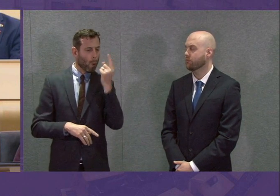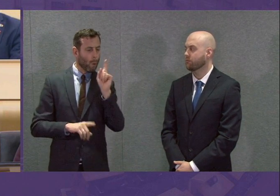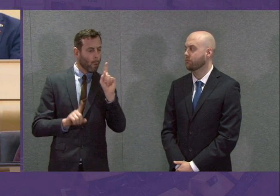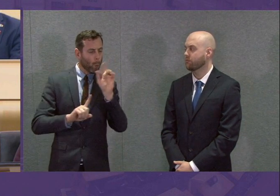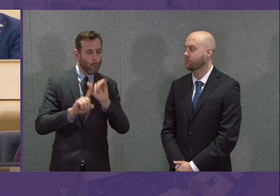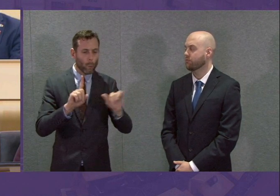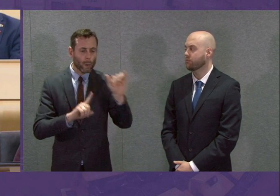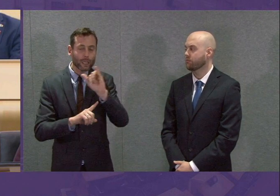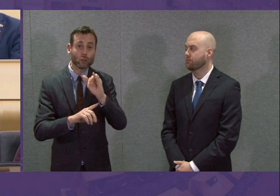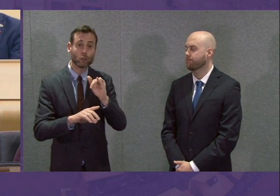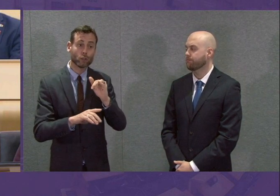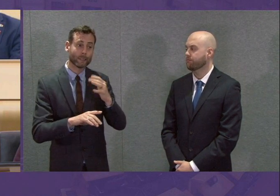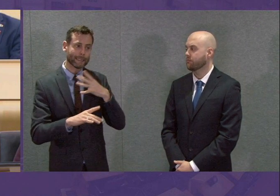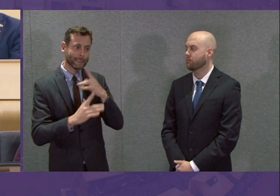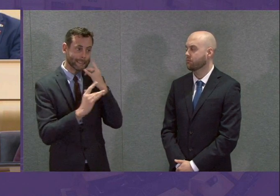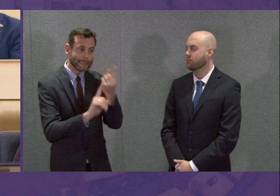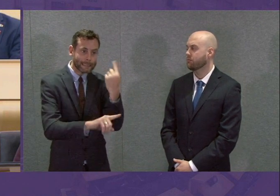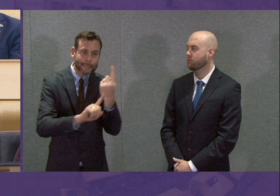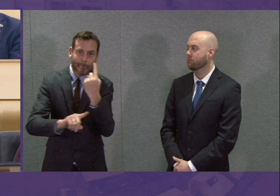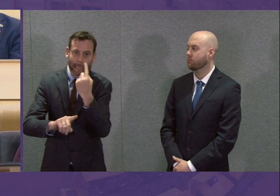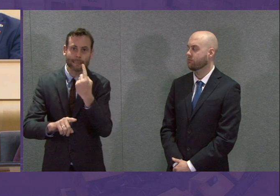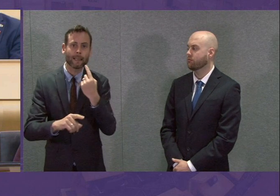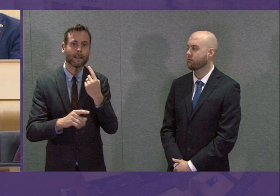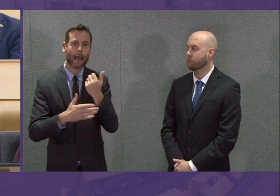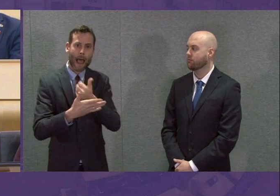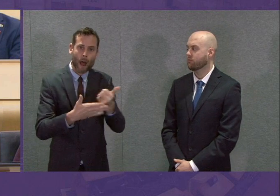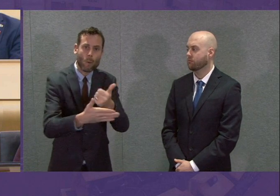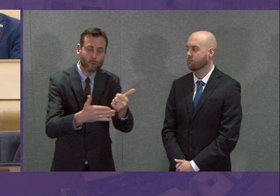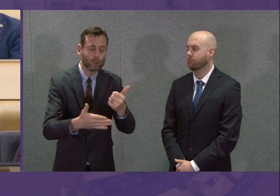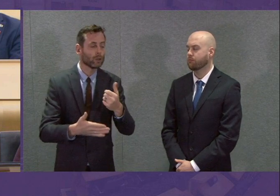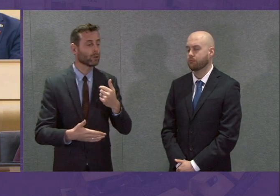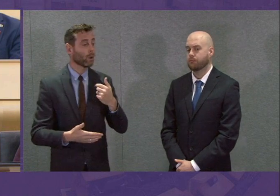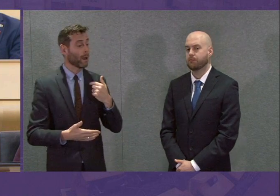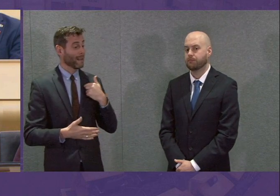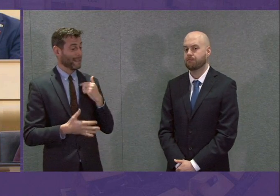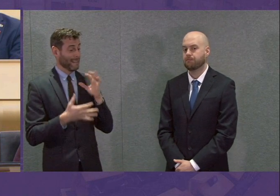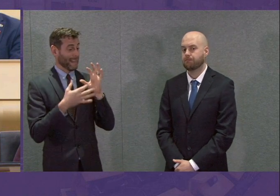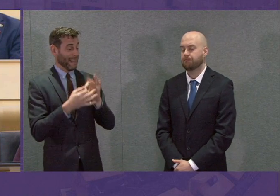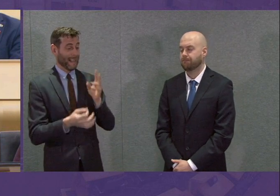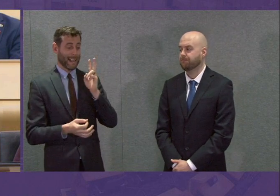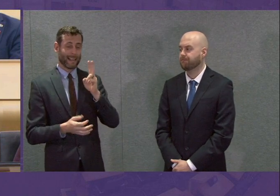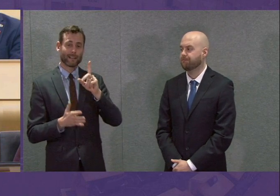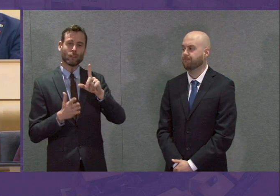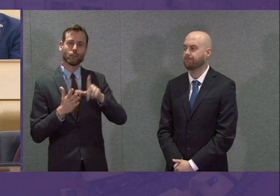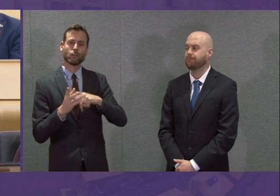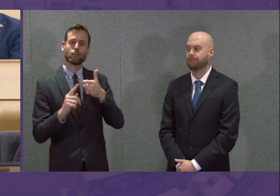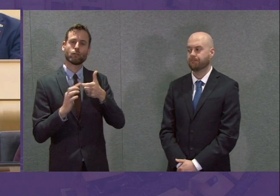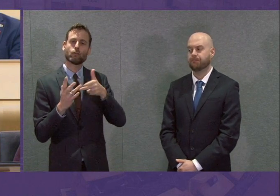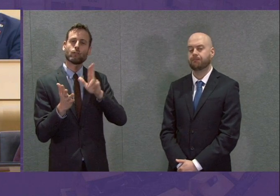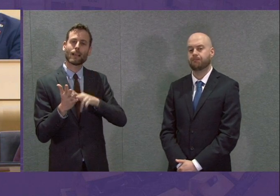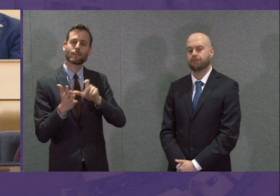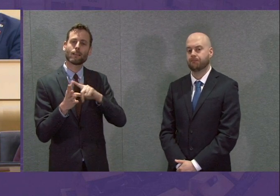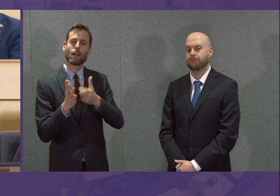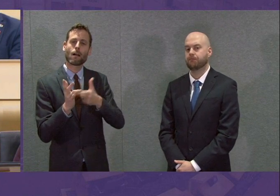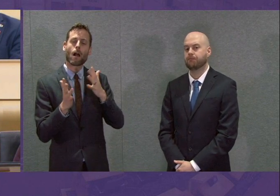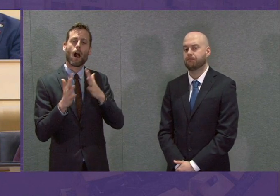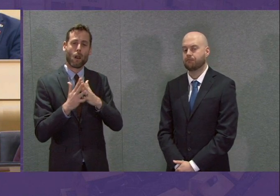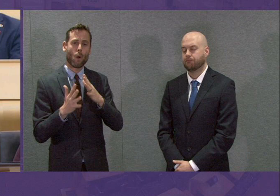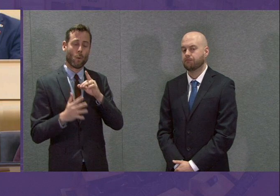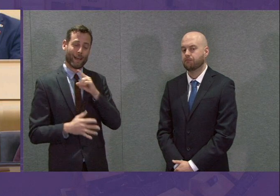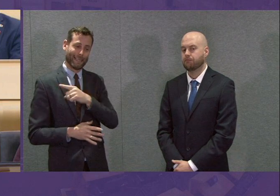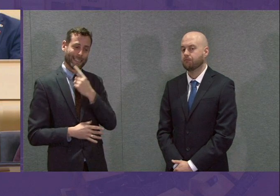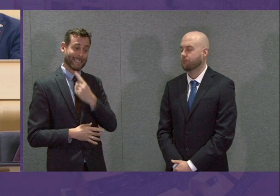are happening at pace. I would go back to Jackson Carlaw's point. Nobody, or few people, that is not true,